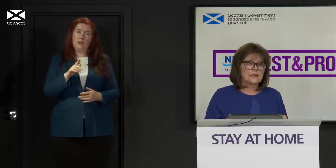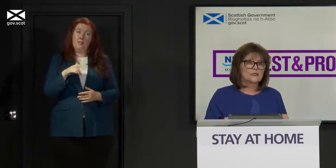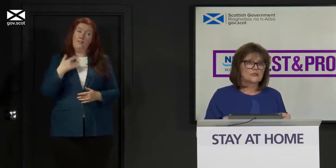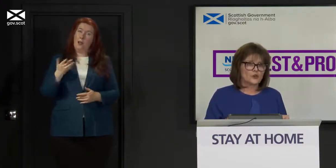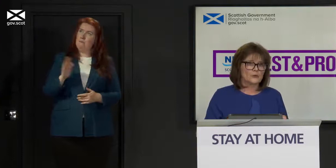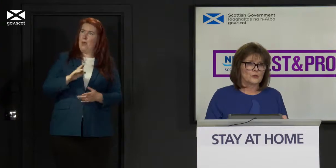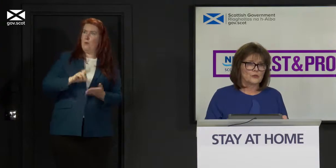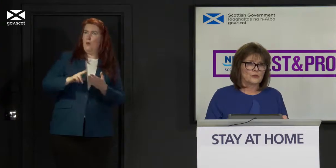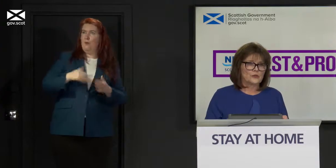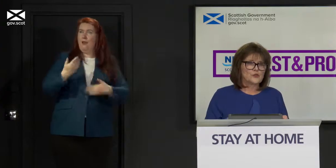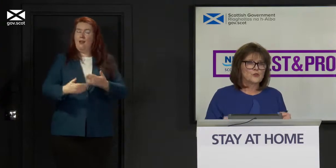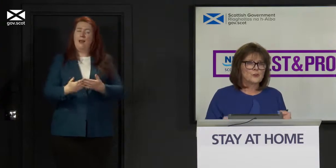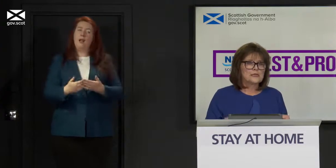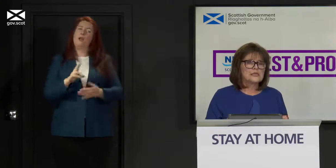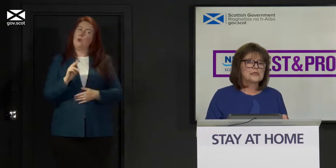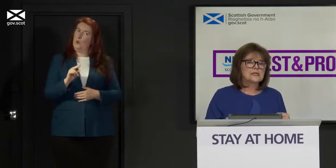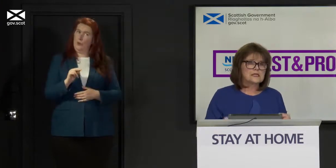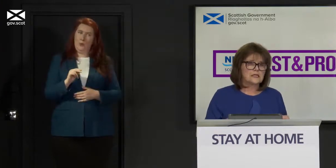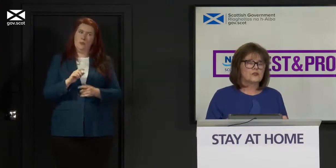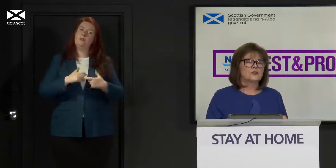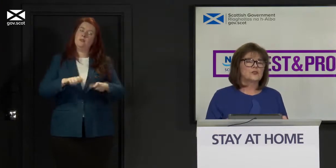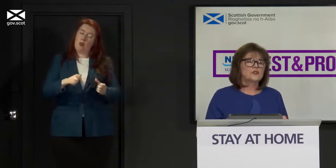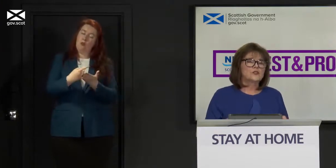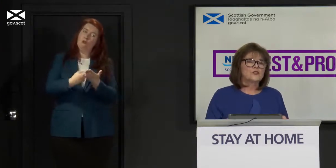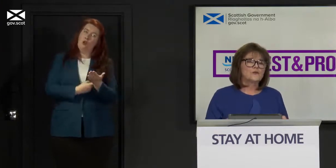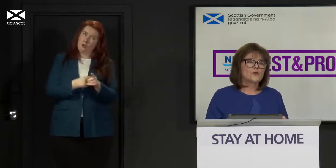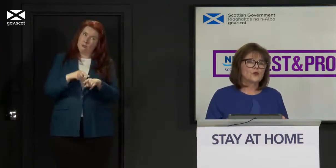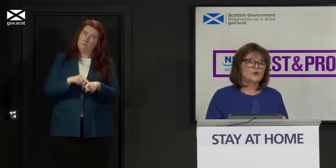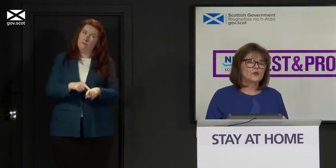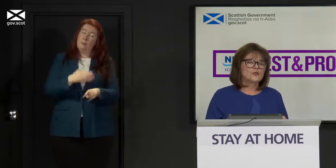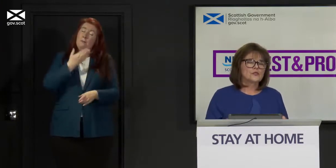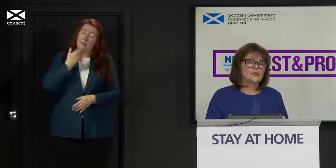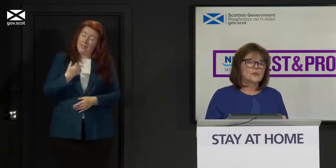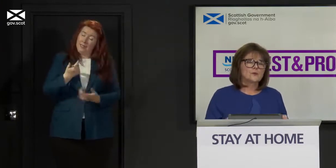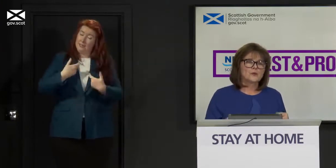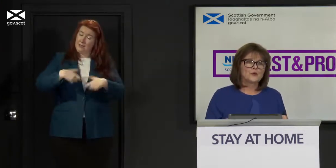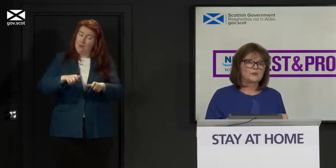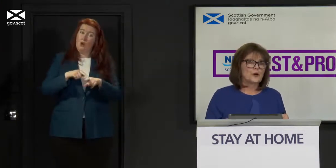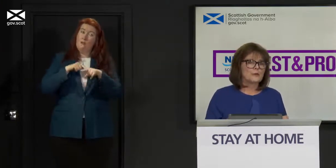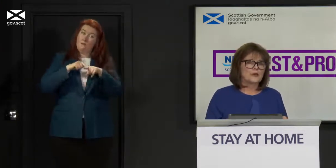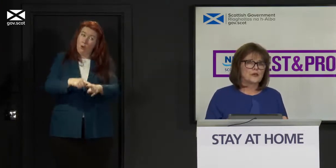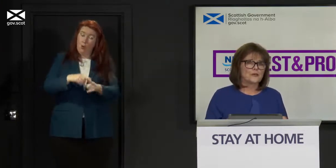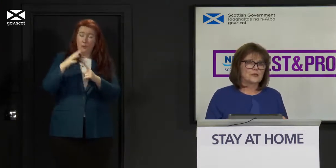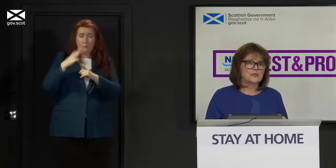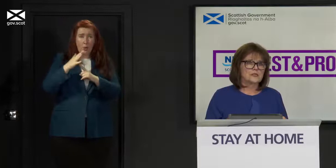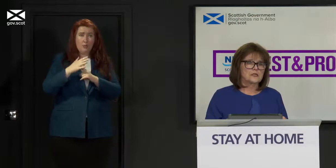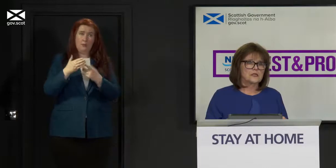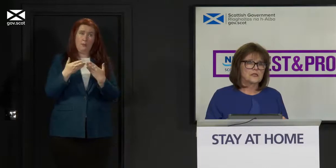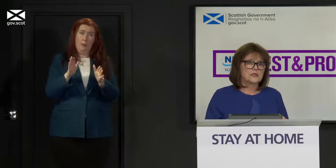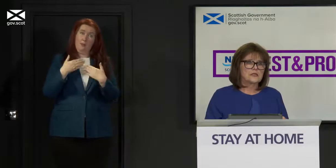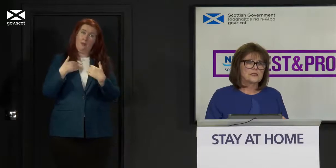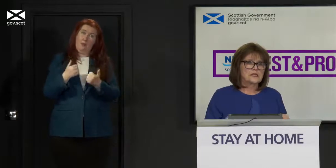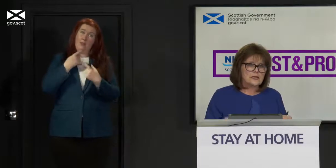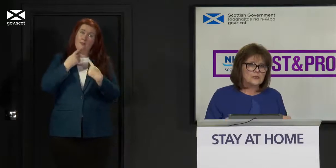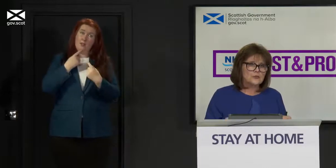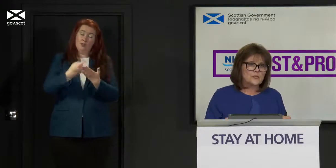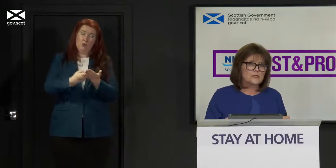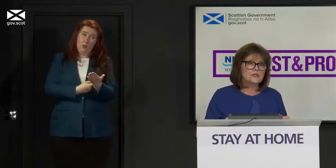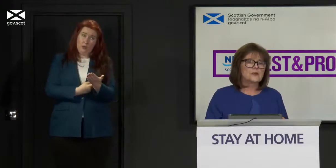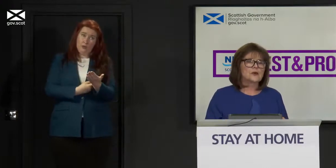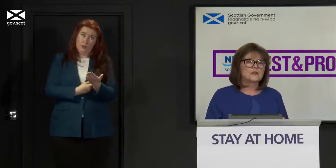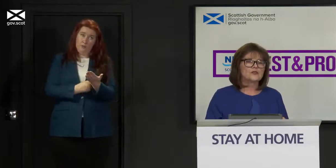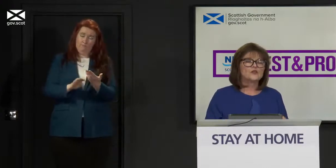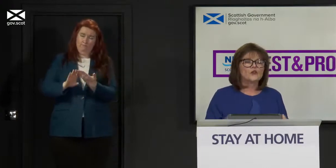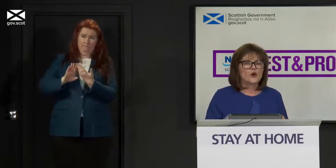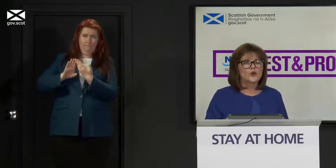not back to normal so please continue to follow those important public health messages stay two